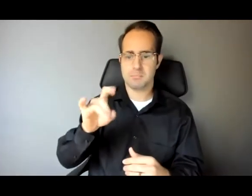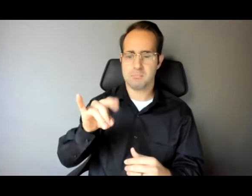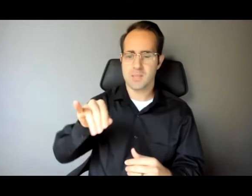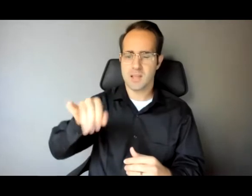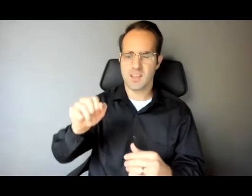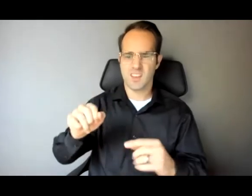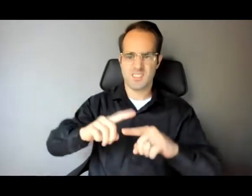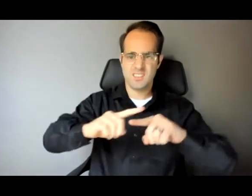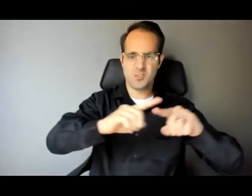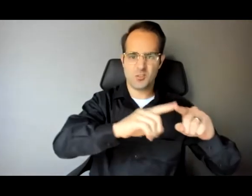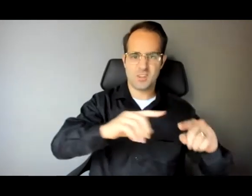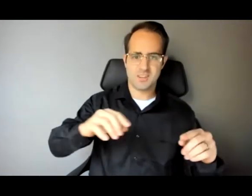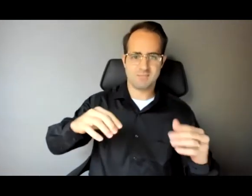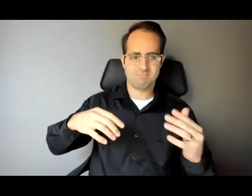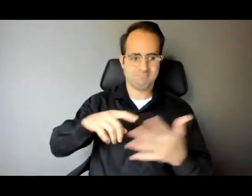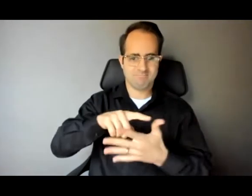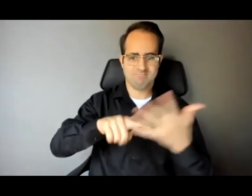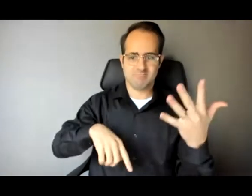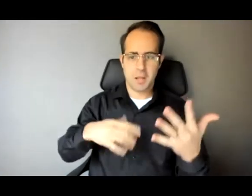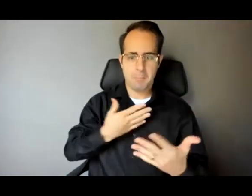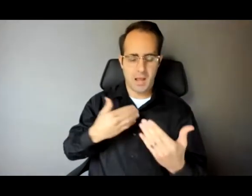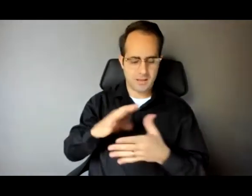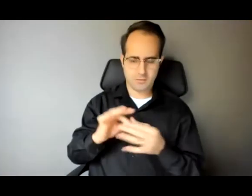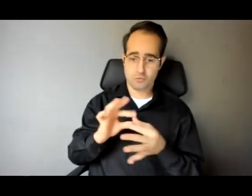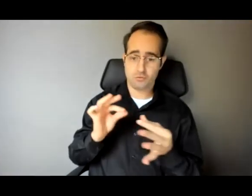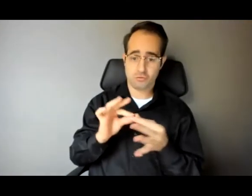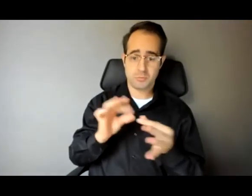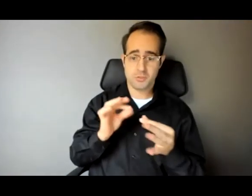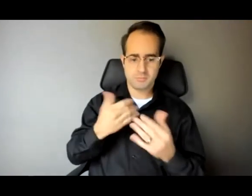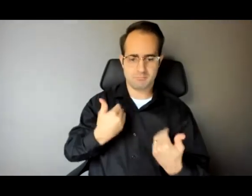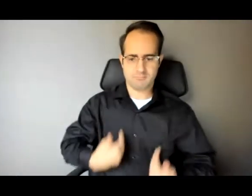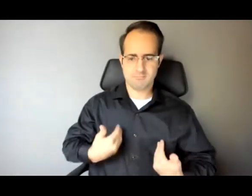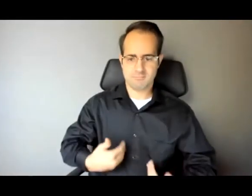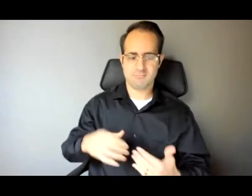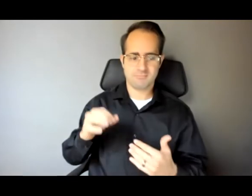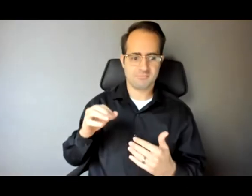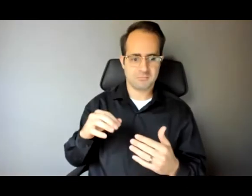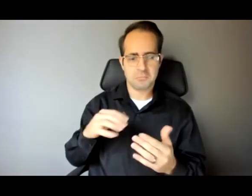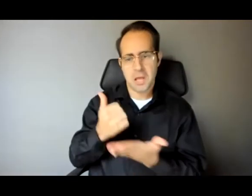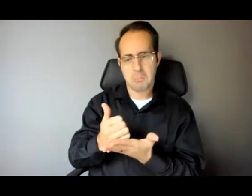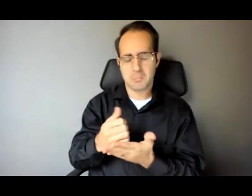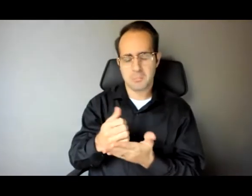light, that description kind of works. In real life, it's a romanticized version of a much more complex human being.